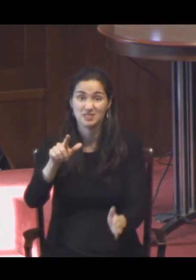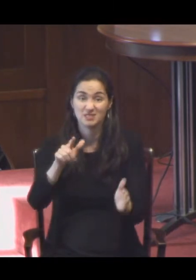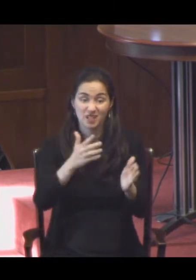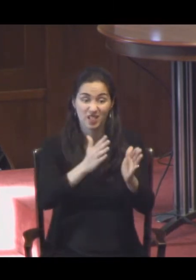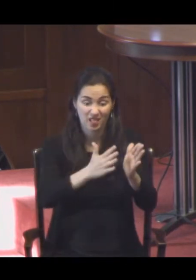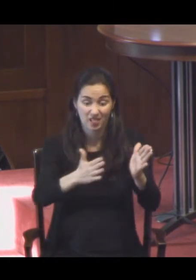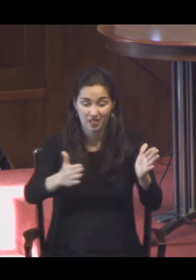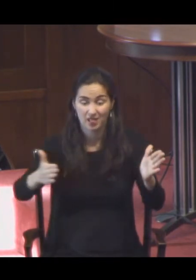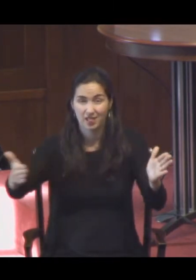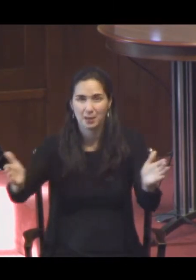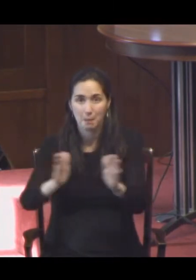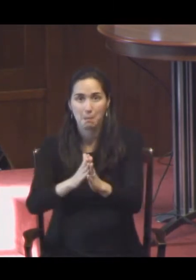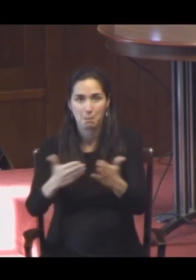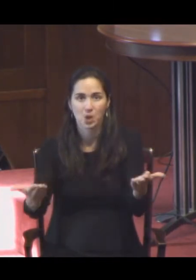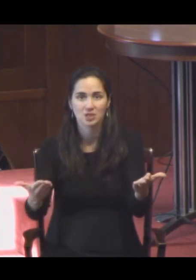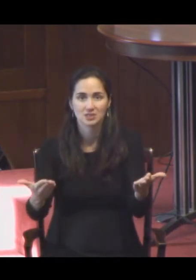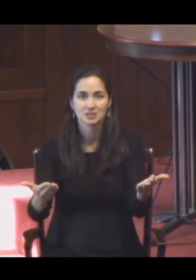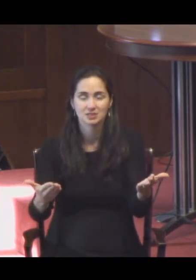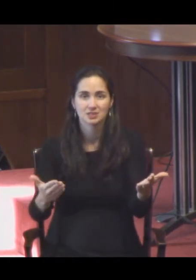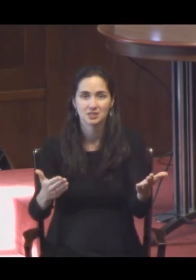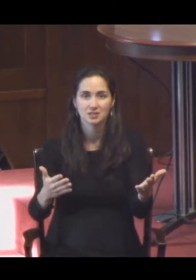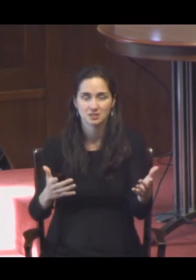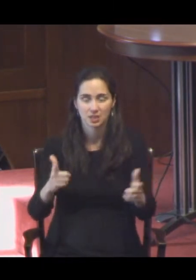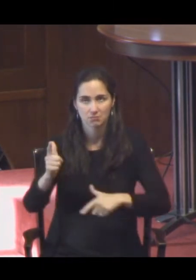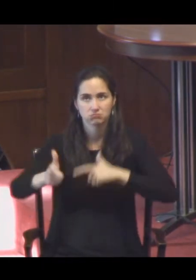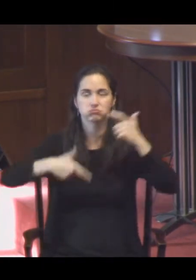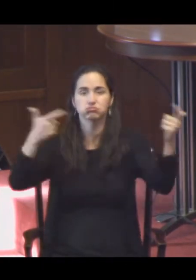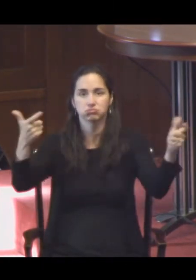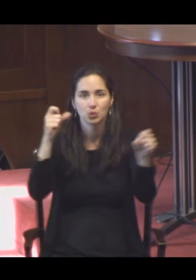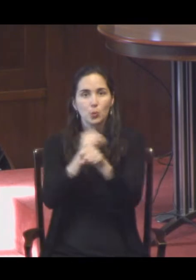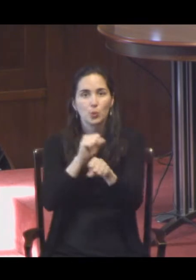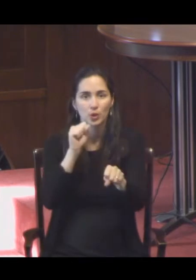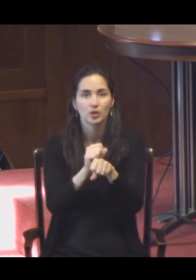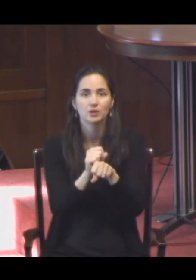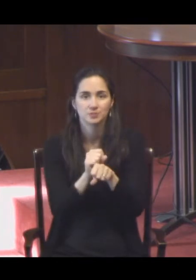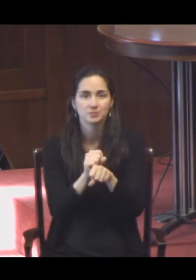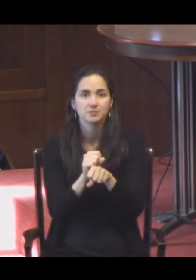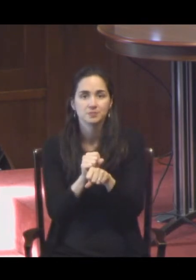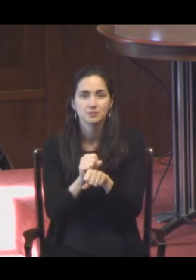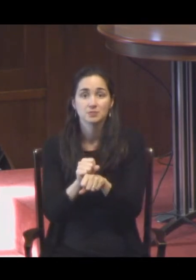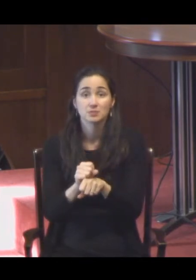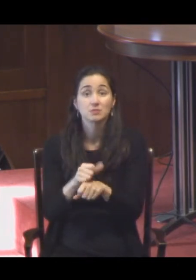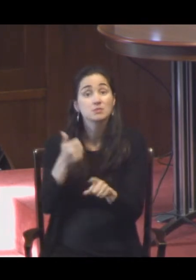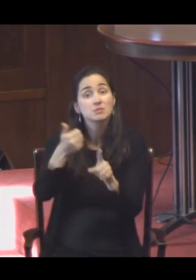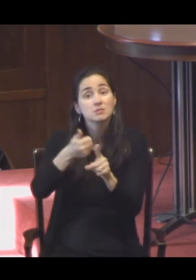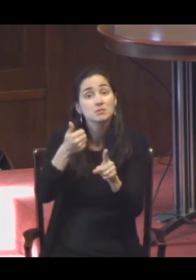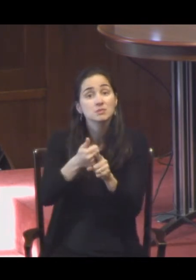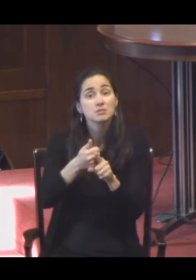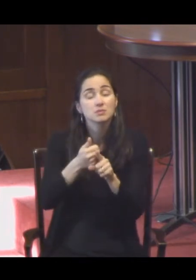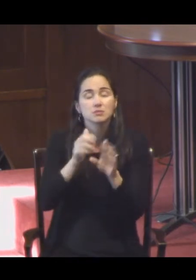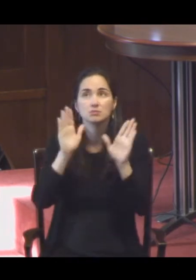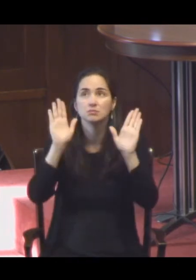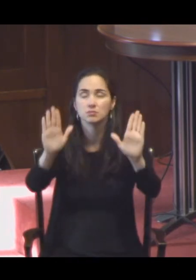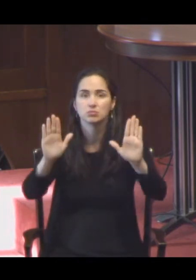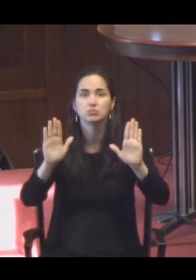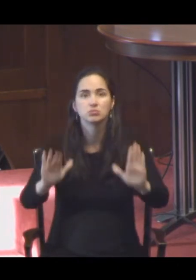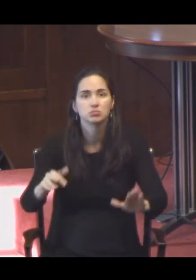magnum opus. He committed most of his work as a great theologian to examining the purpose, the